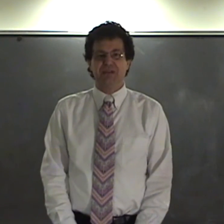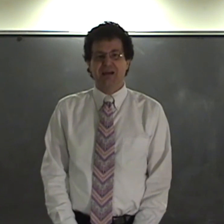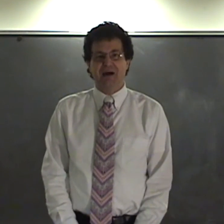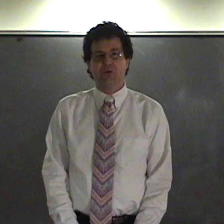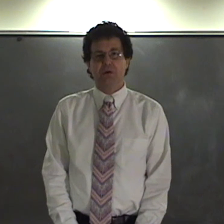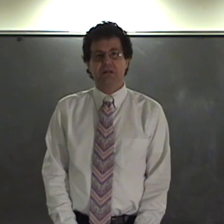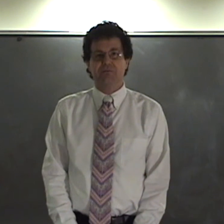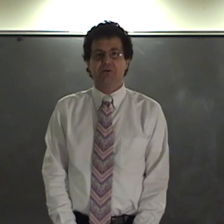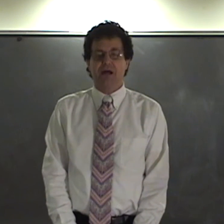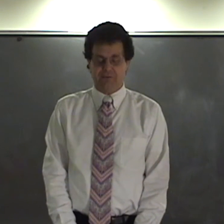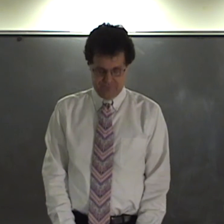how you want to live your life.